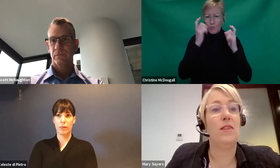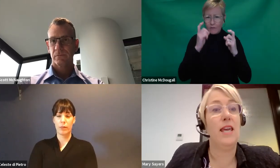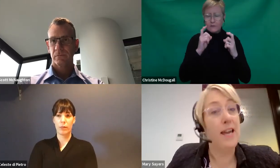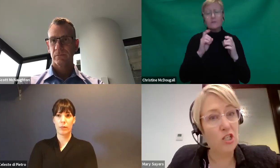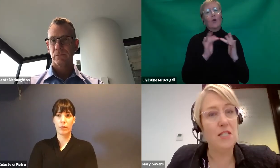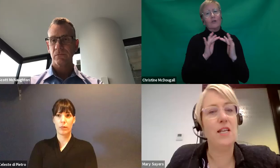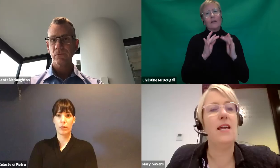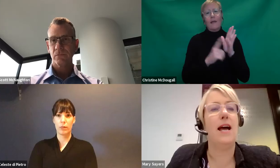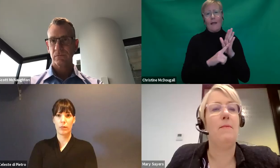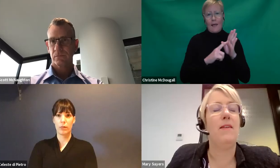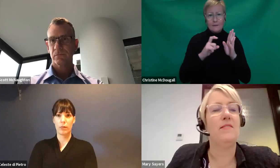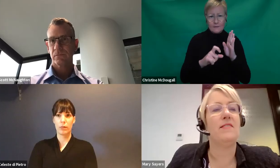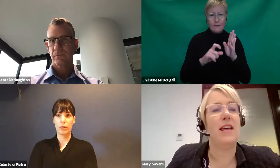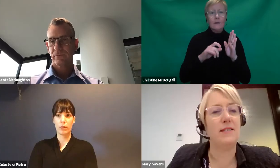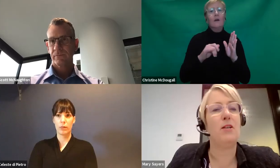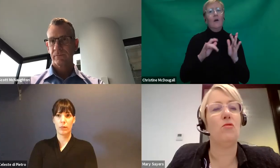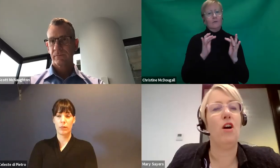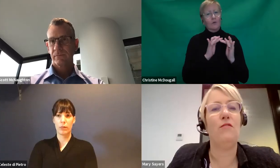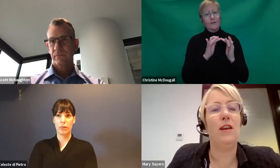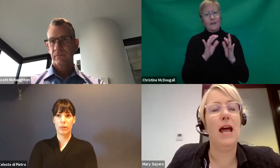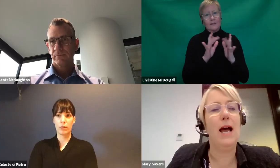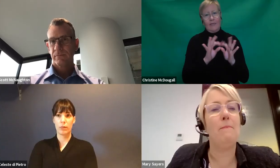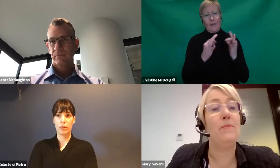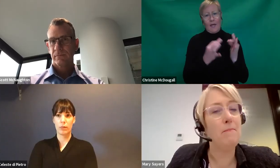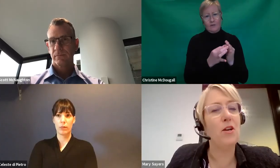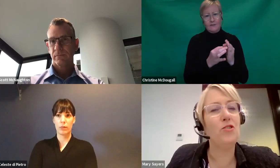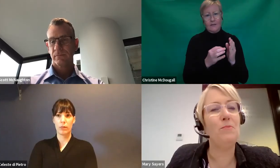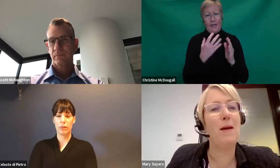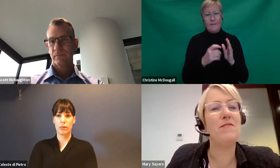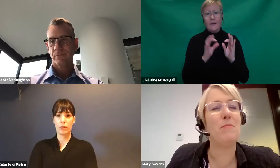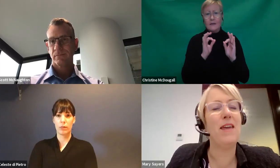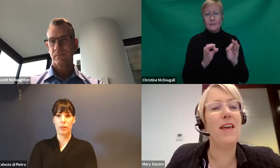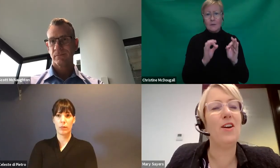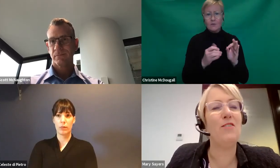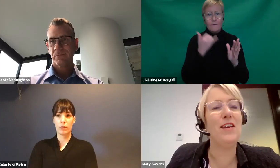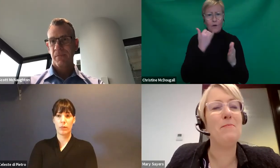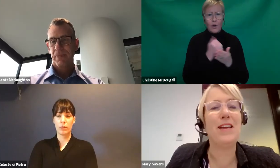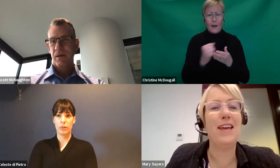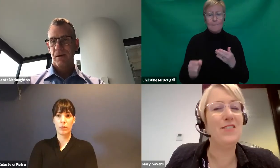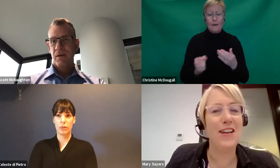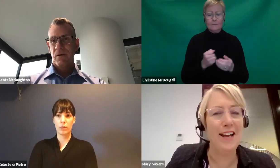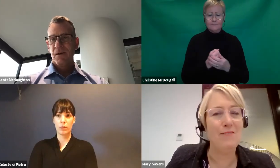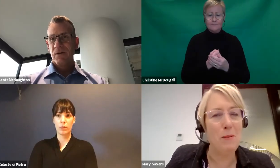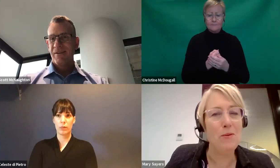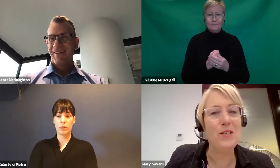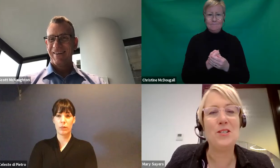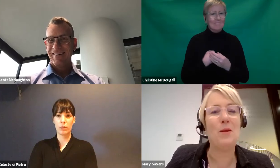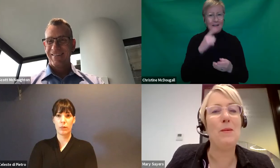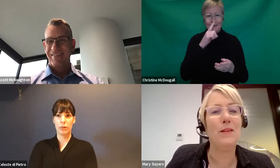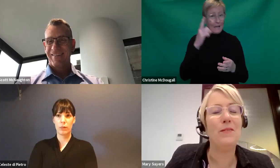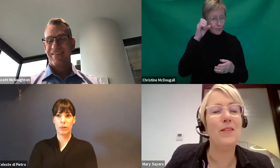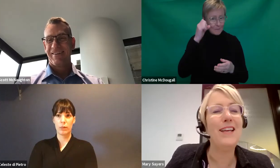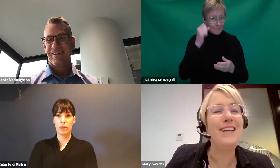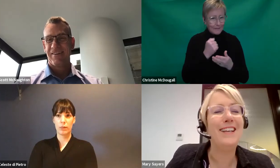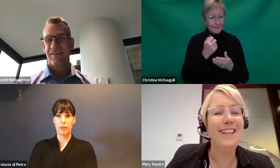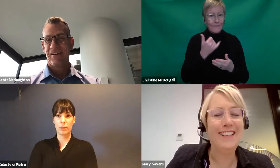touch with the agency, and there's that special COVID number. Could you perhaps repeat that COVID number again? I can't remember it, just so